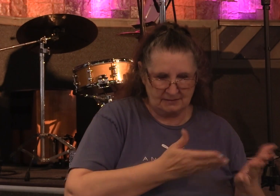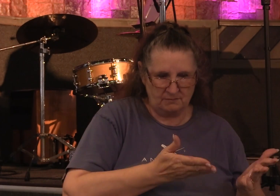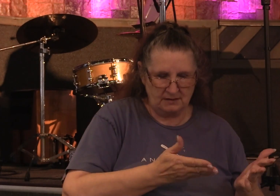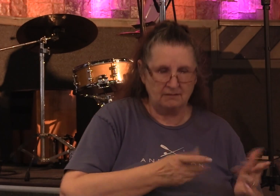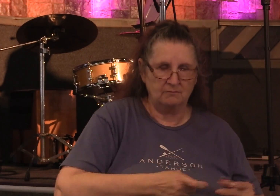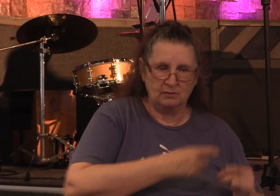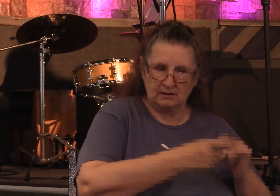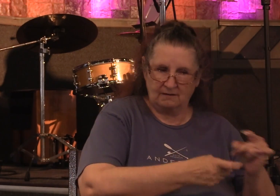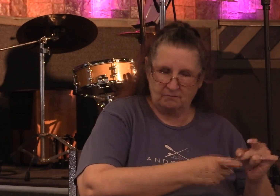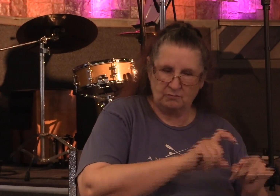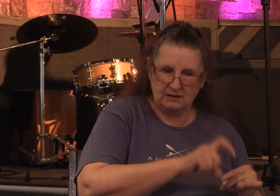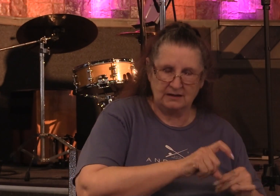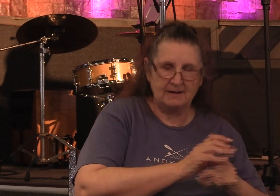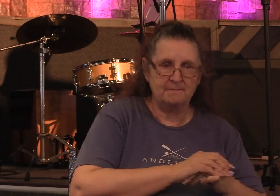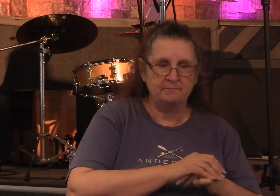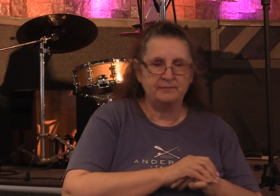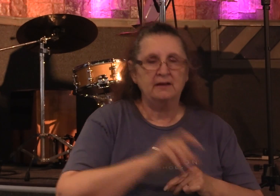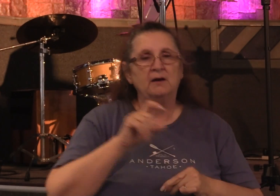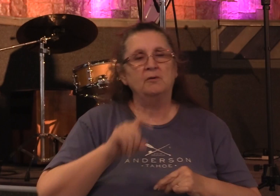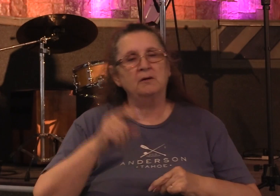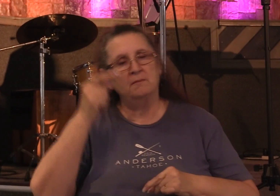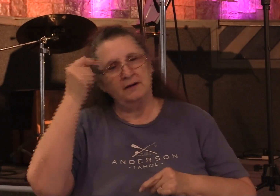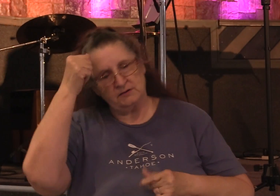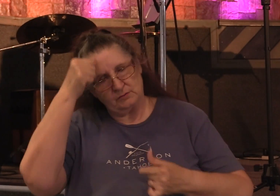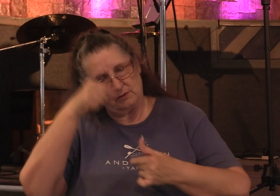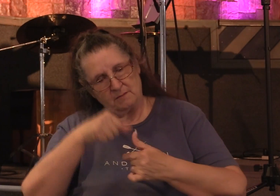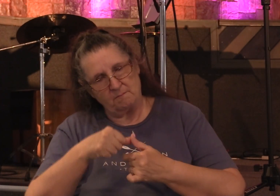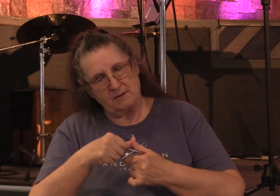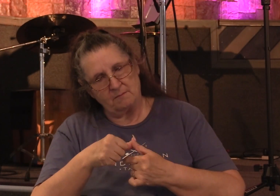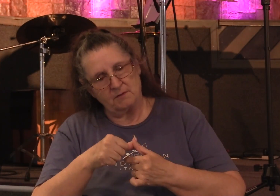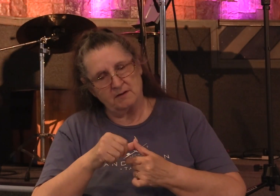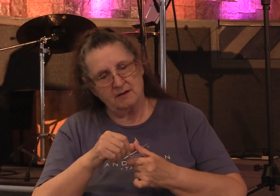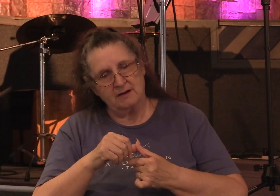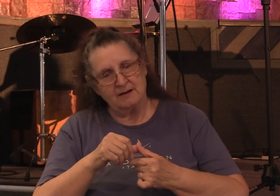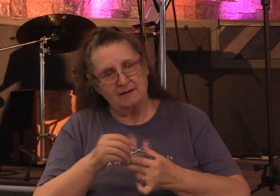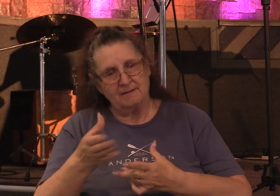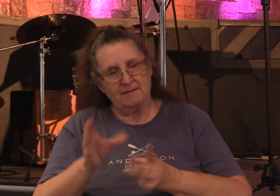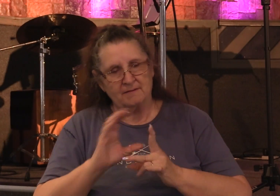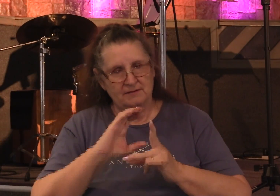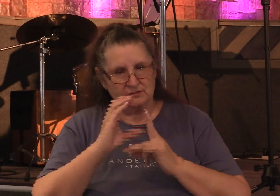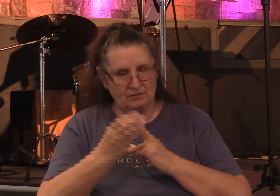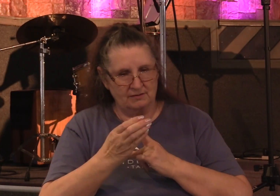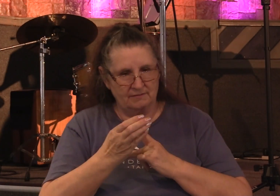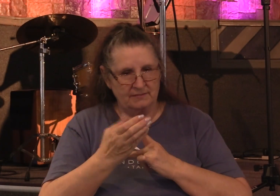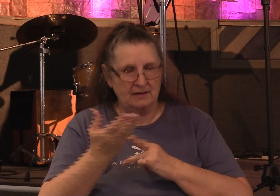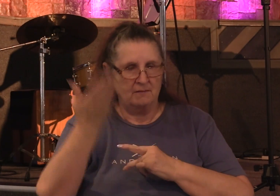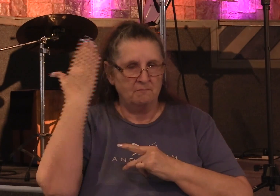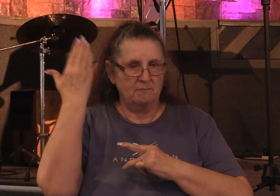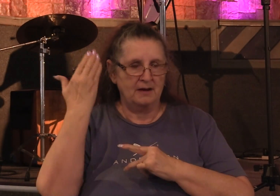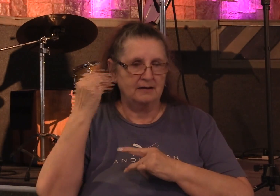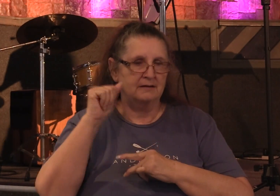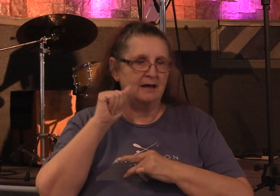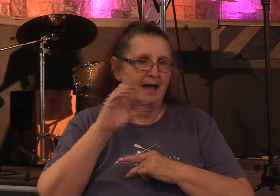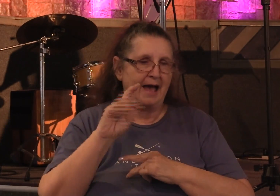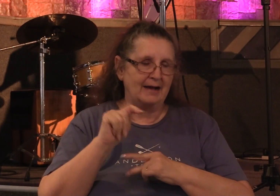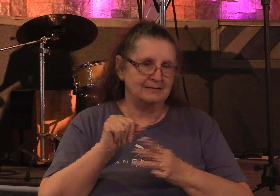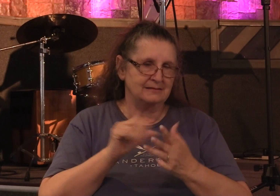And we also have to keep in mind the context as well. Remember, back in the beginning of Acts, we learned that every